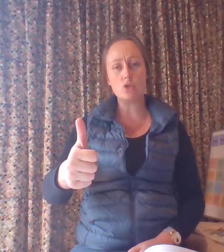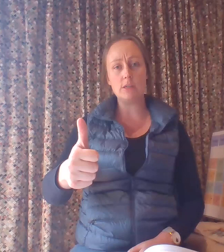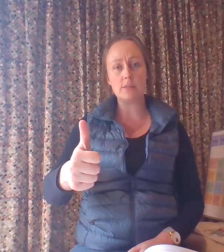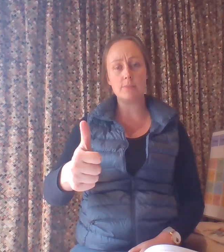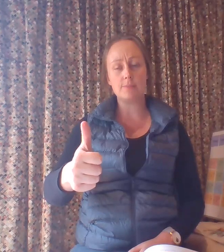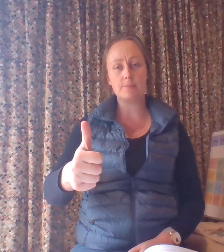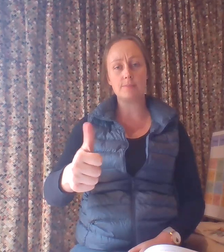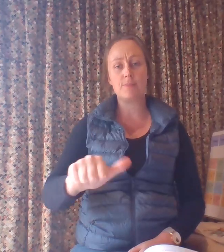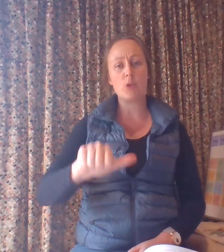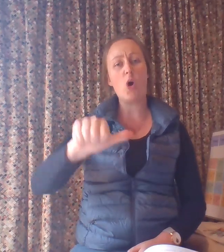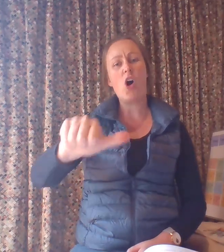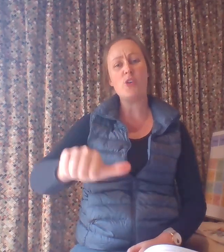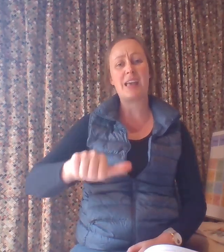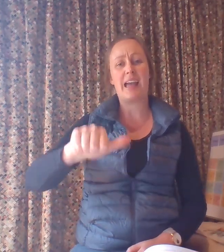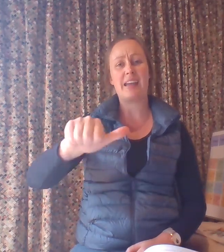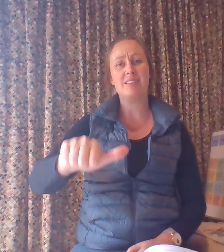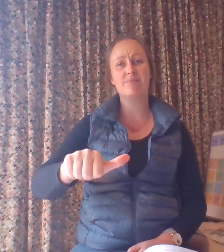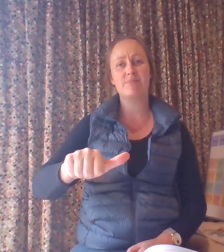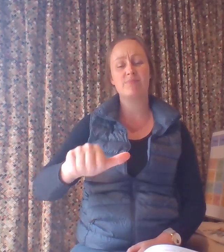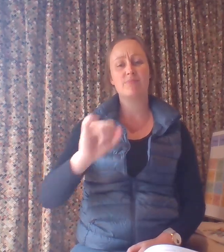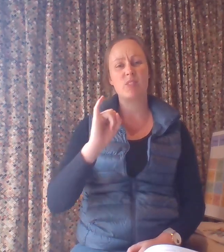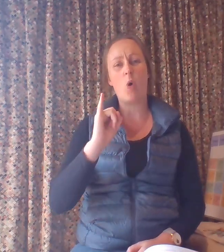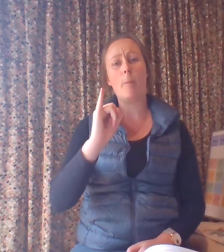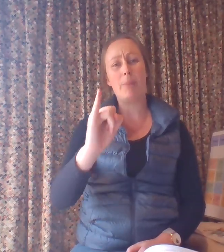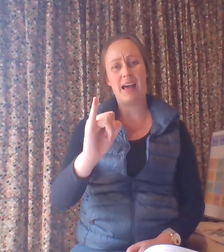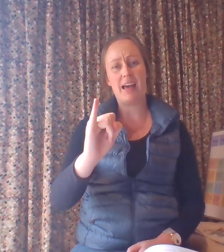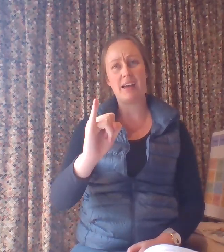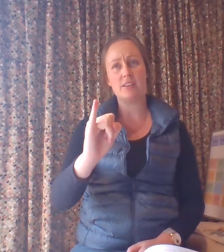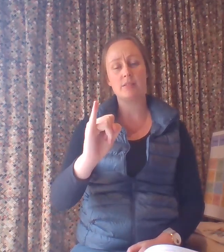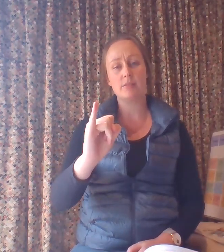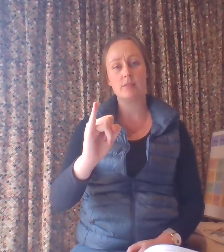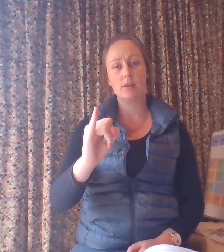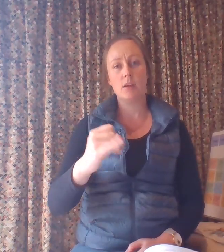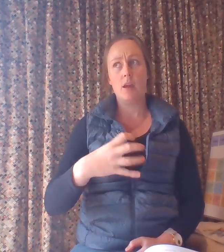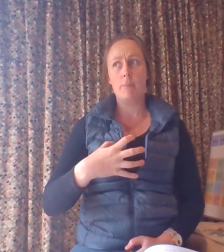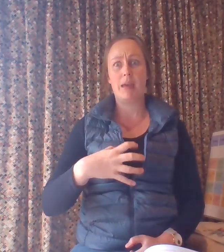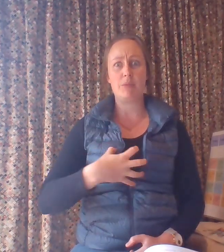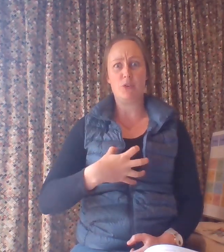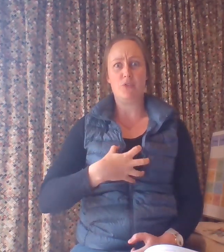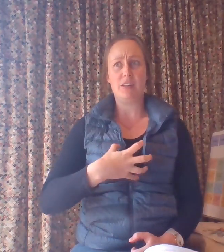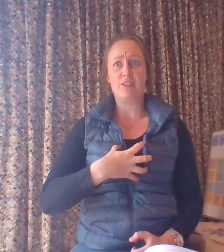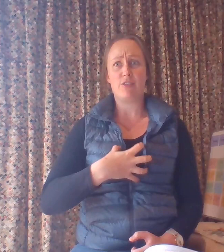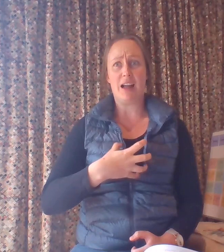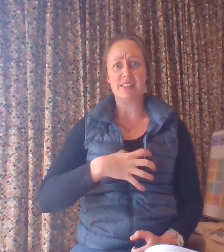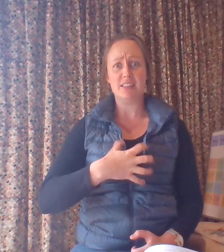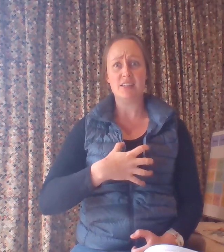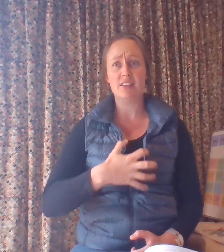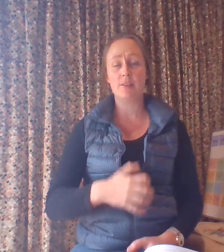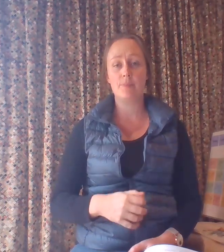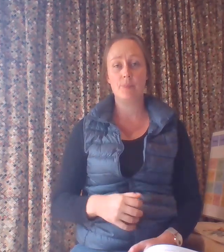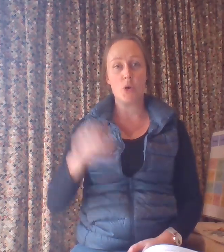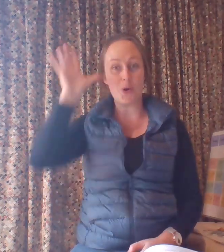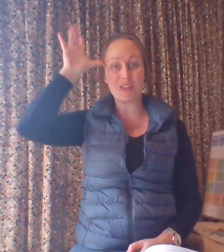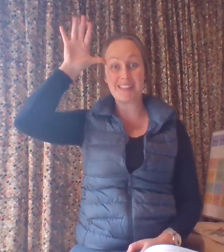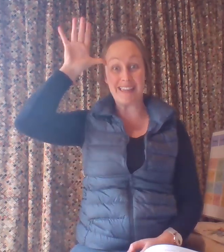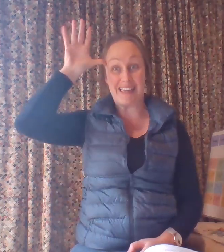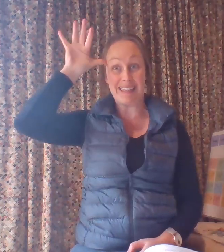good or okay or bad. Maybe you're feeling frightened or silly